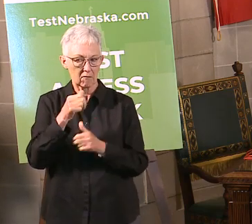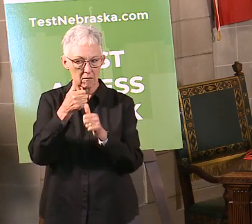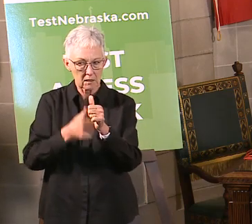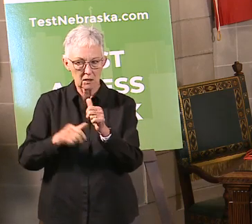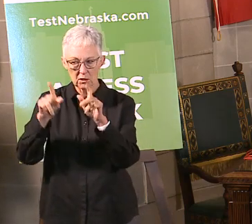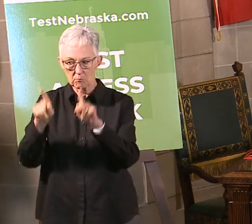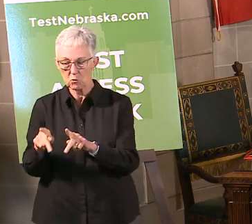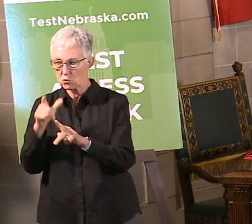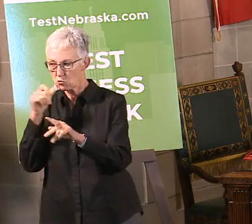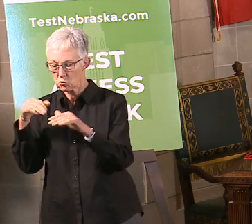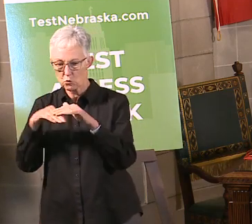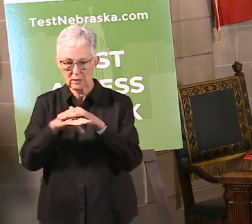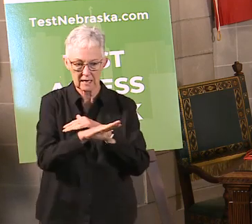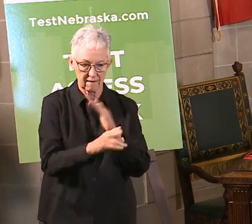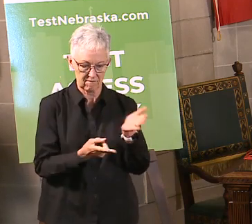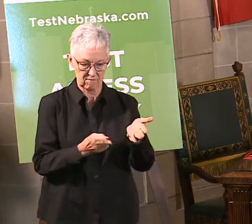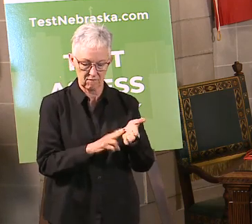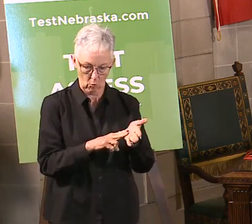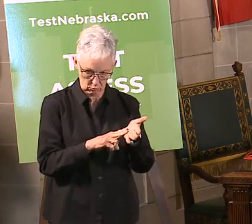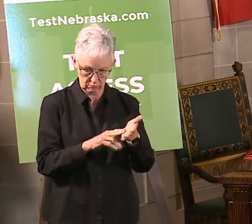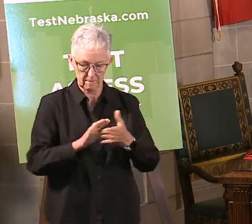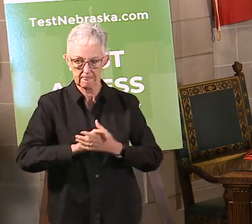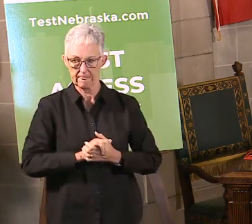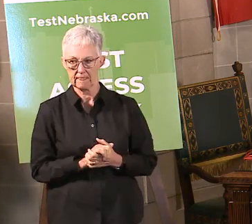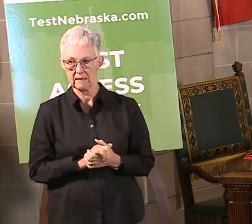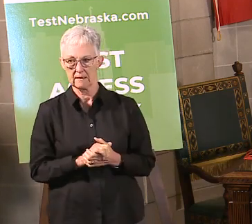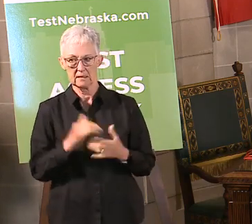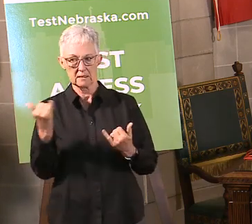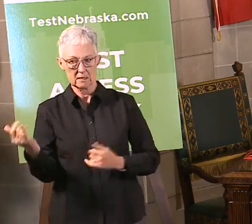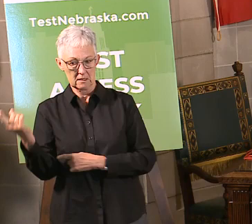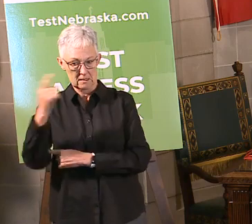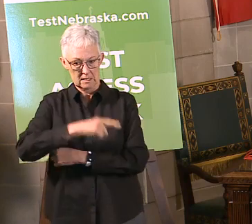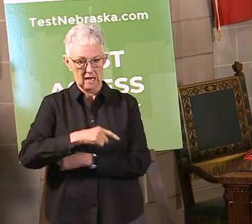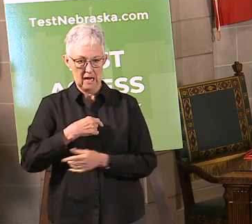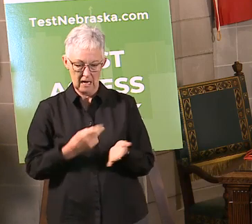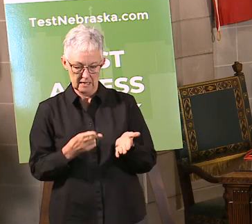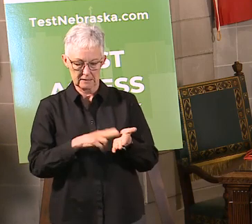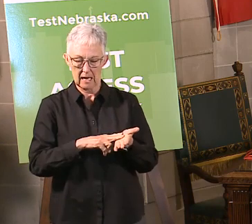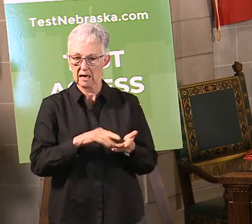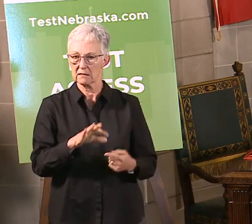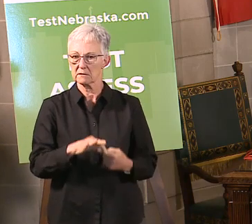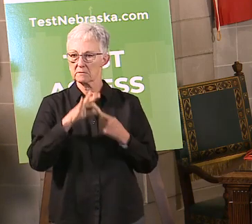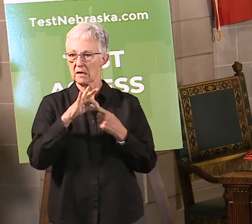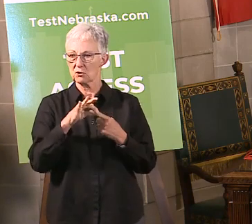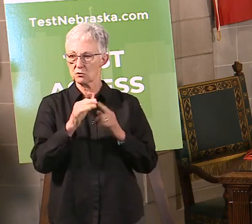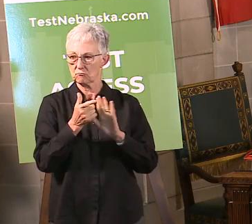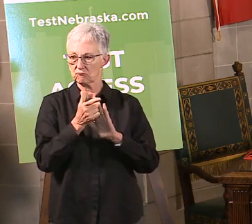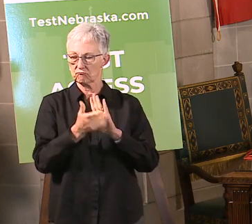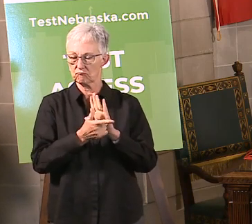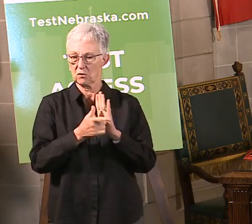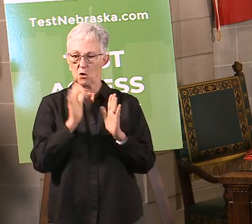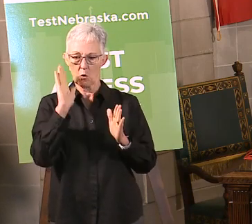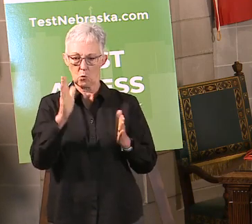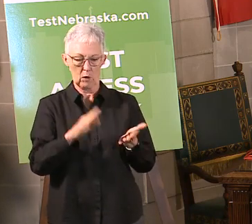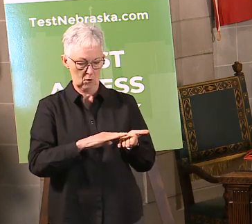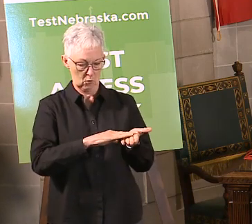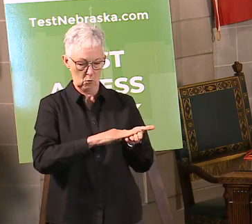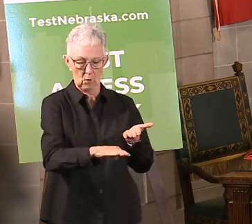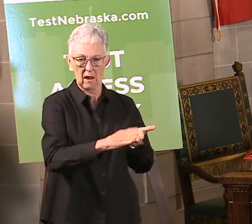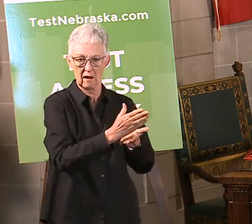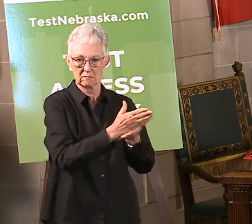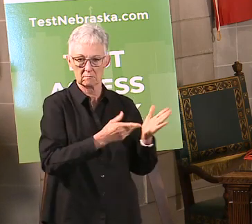Also today I signed an executive order 2023 that will waive some of the statutes that will allow for